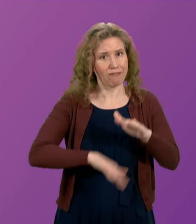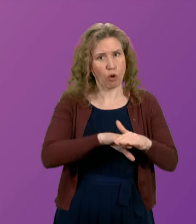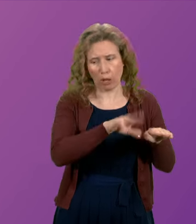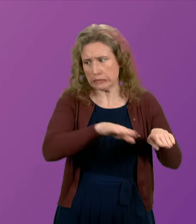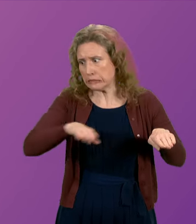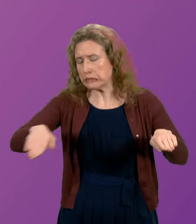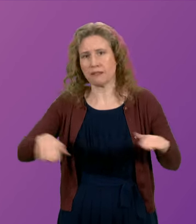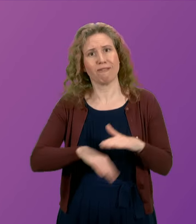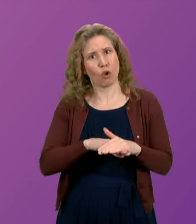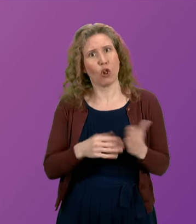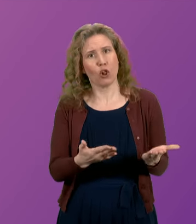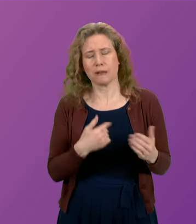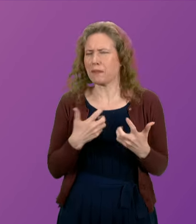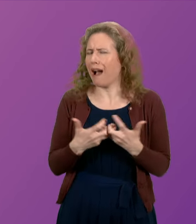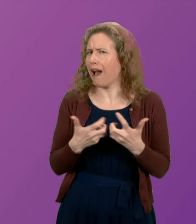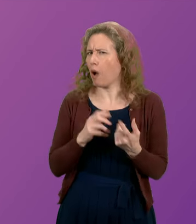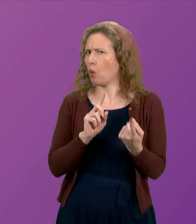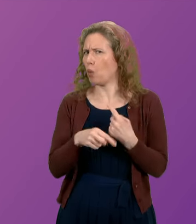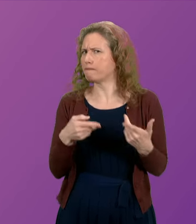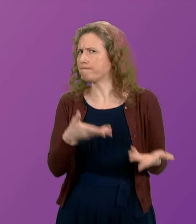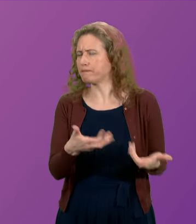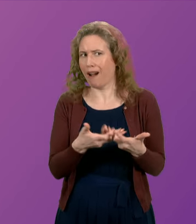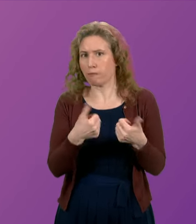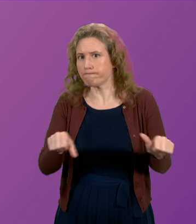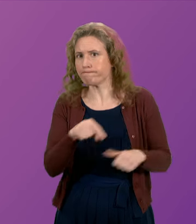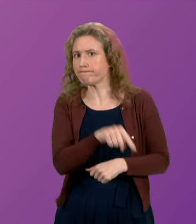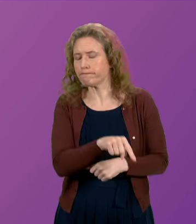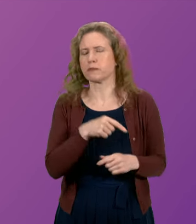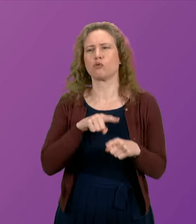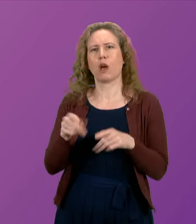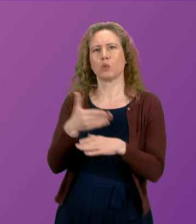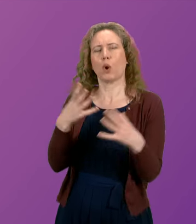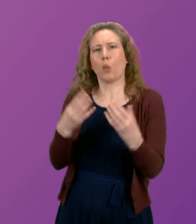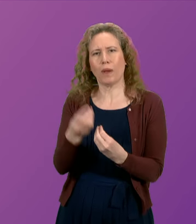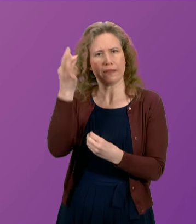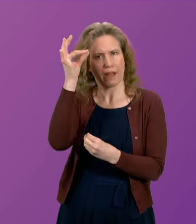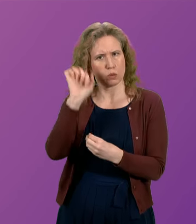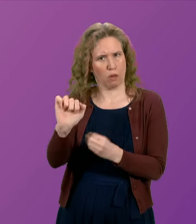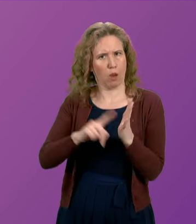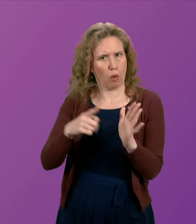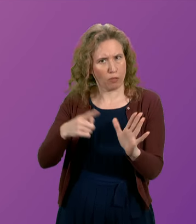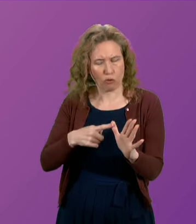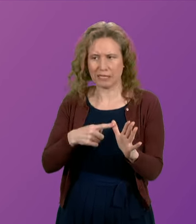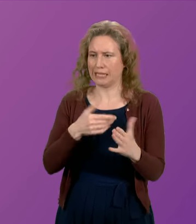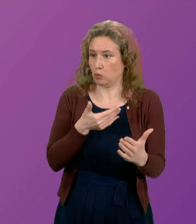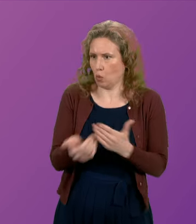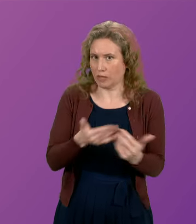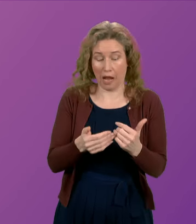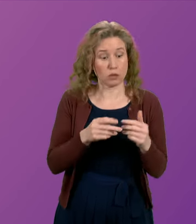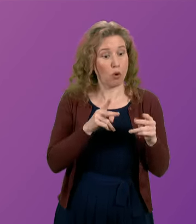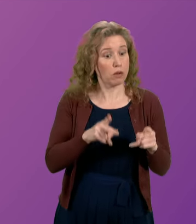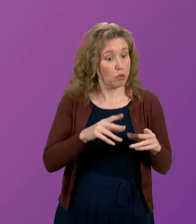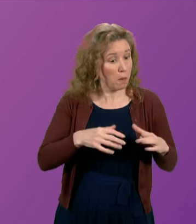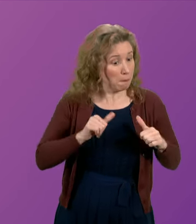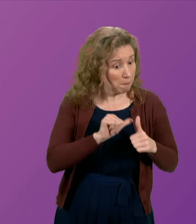So what we are doing about that is that we are trying to work with local authorities to tackle the issue of delayed discharge, and we've had